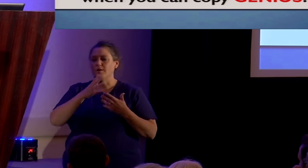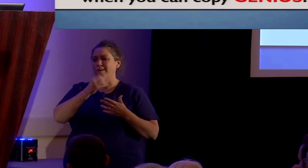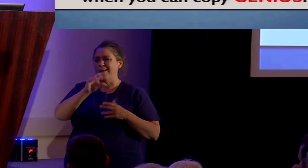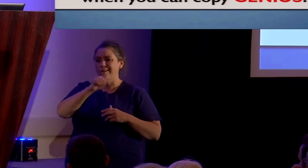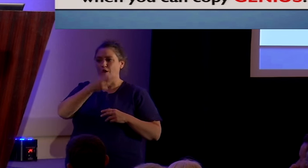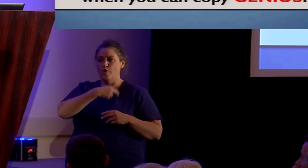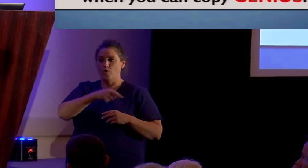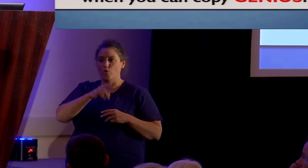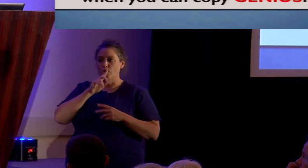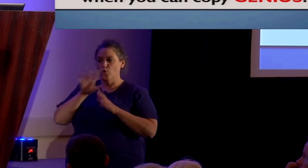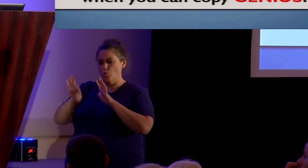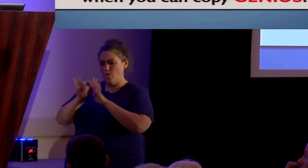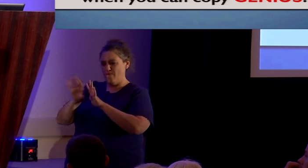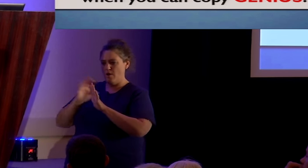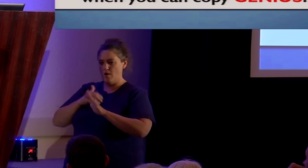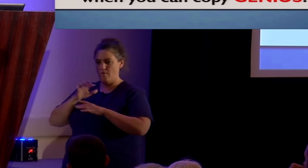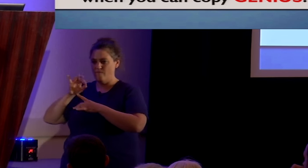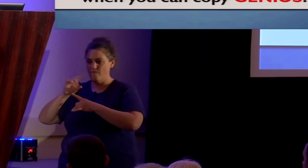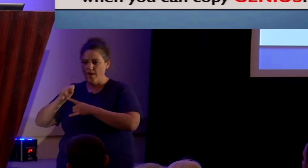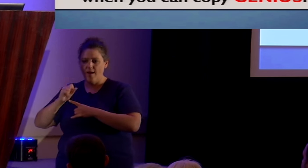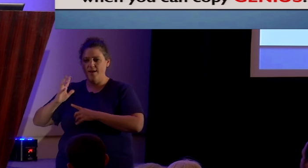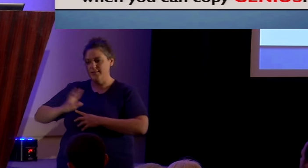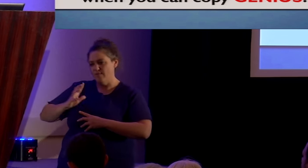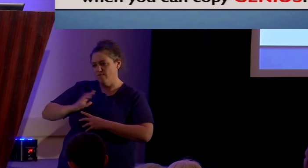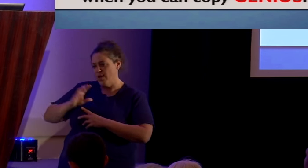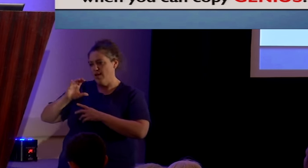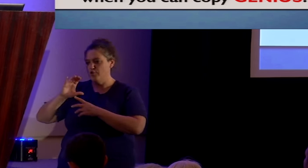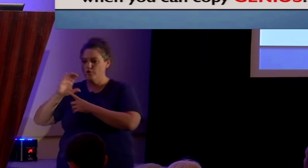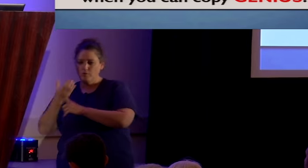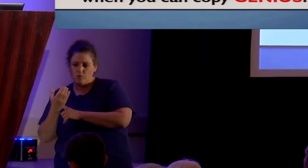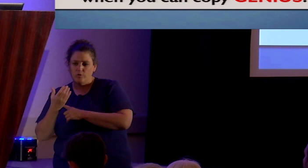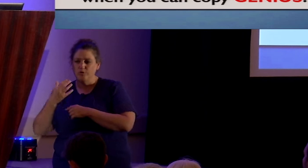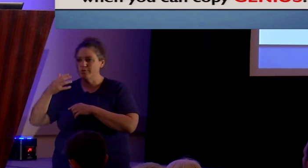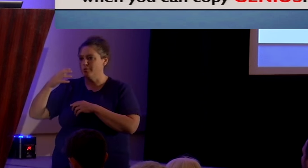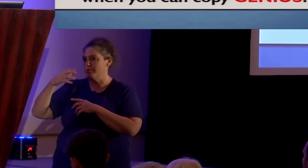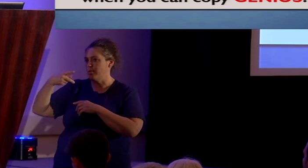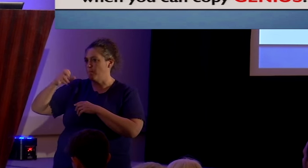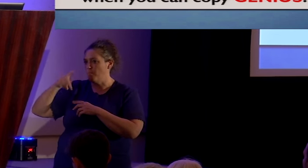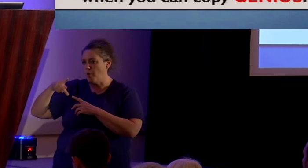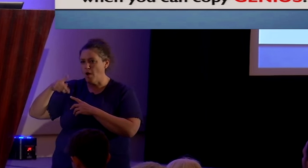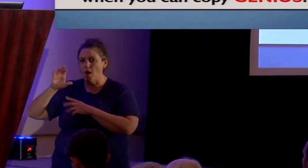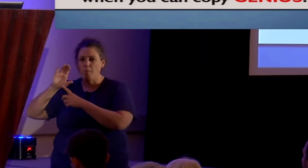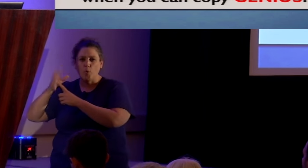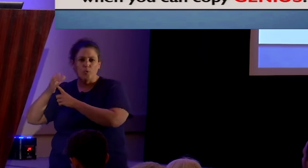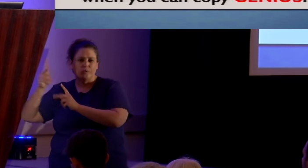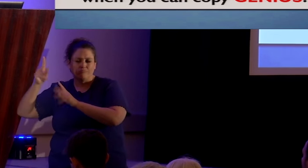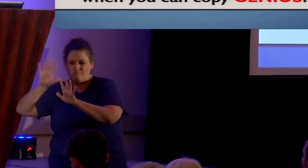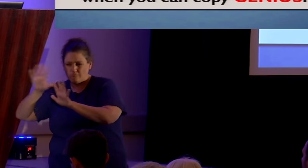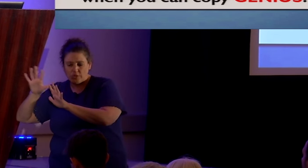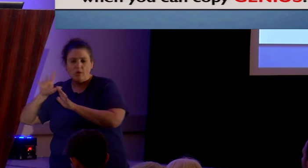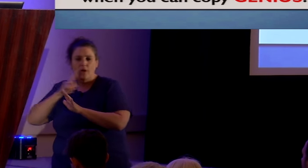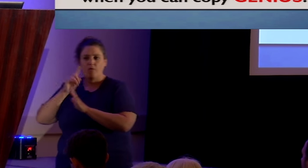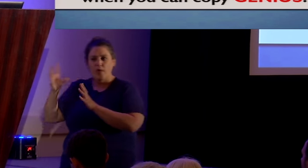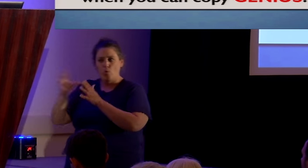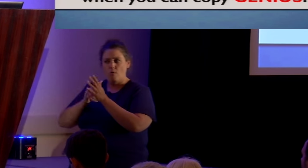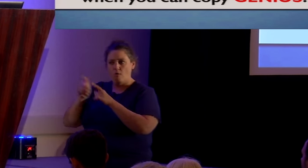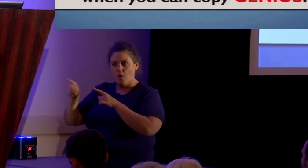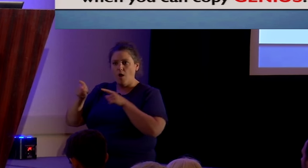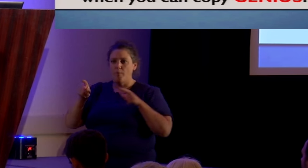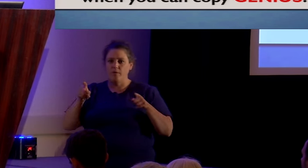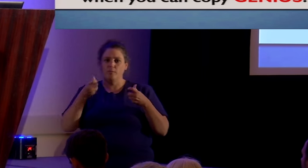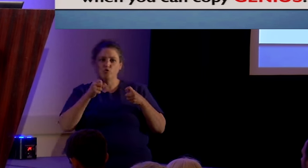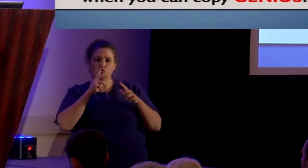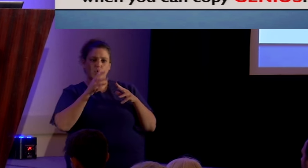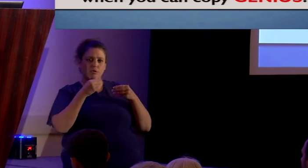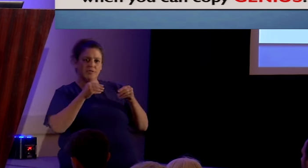latching onto fads, fashion, styles, customs, and pop culture icons of the day, passing off its own wares as cheap